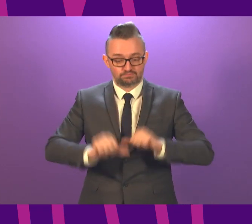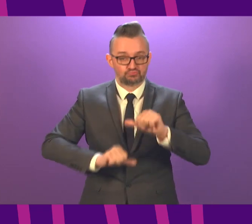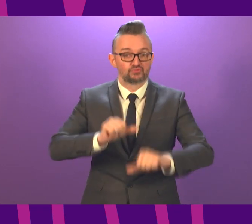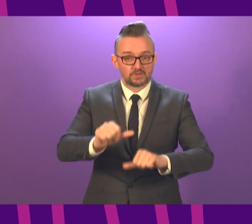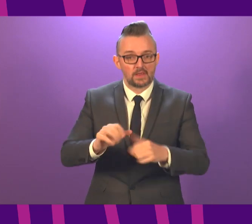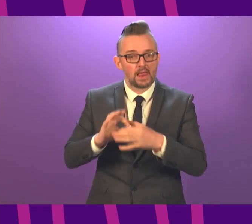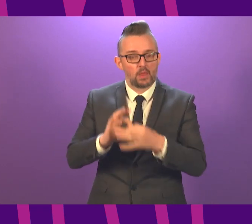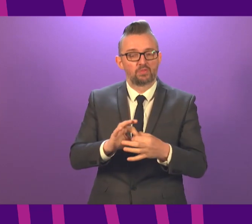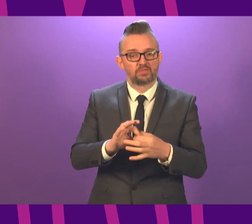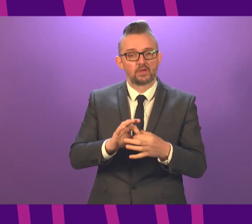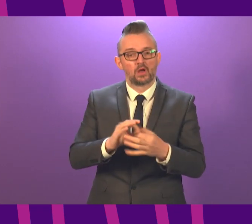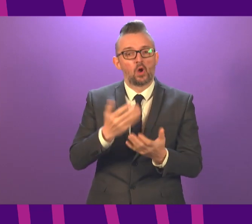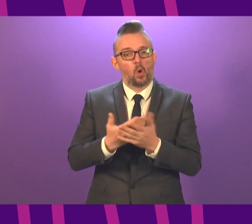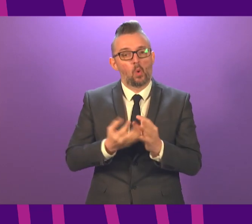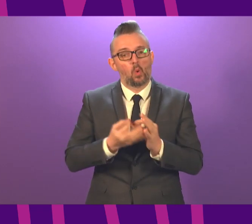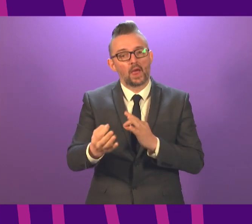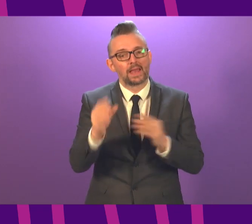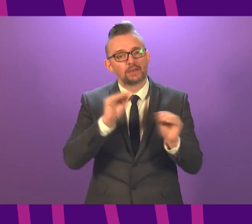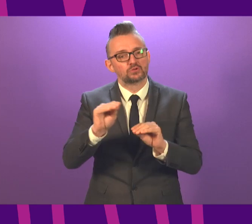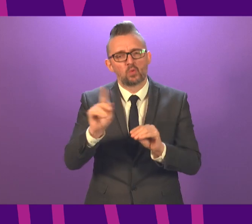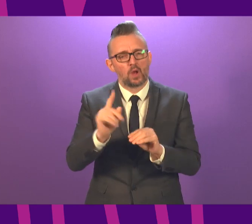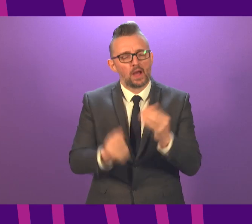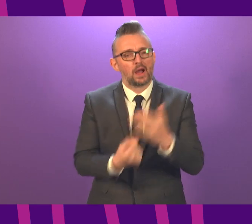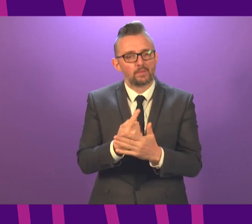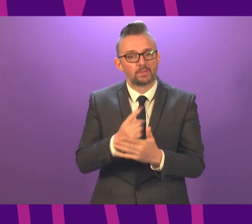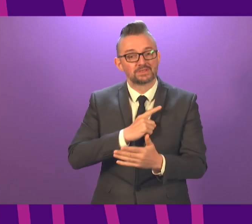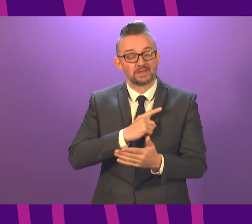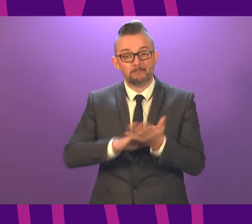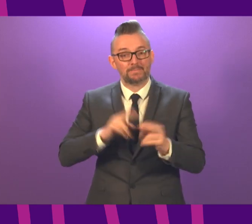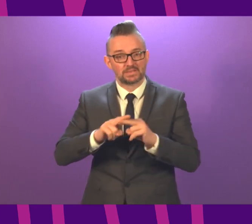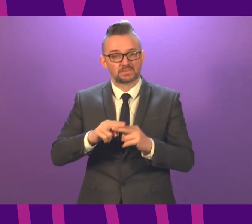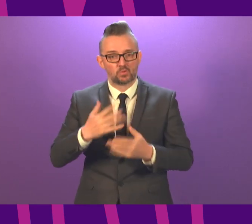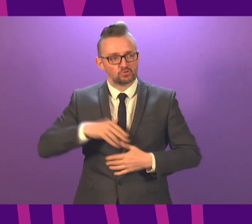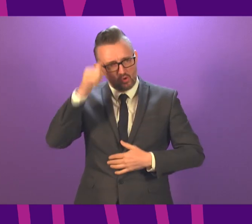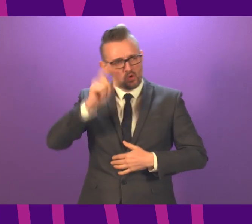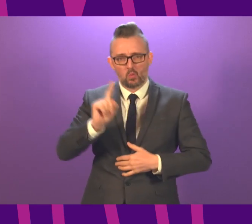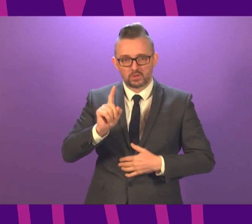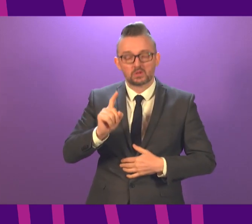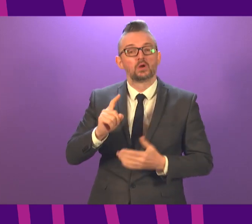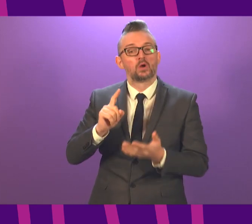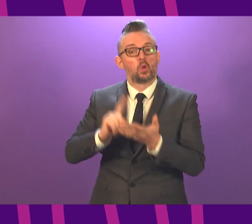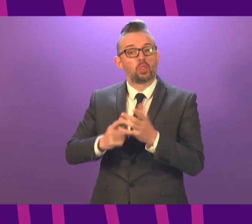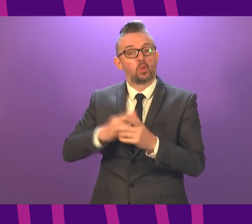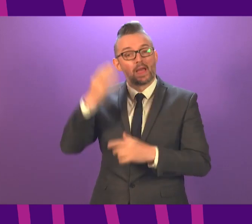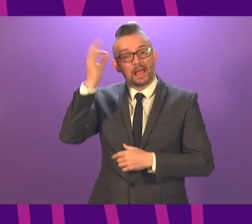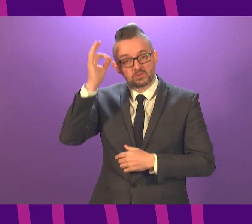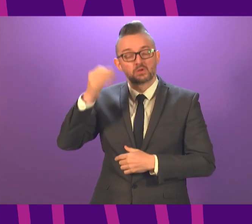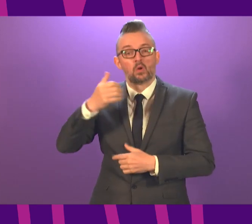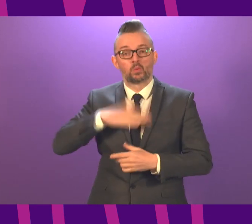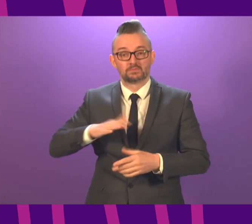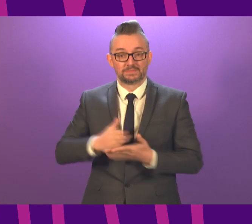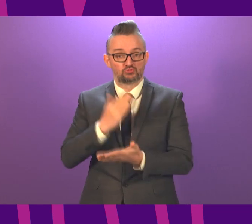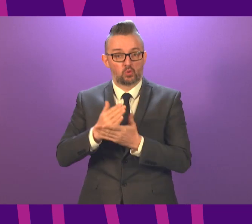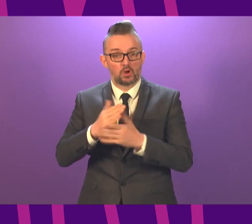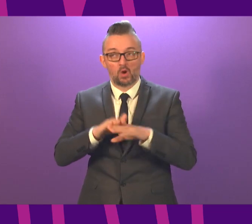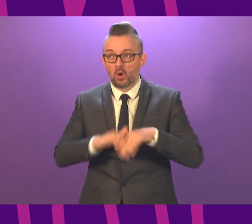that the provision of online education is as parents want it to be, and that local authorities are working to ensure that that is of a consistent quality